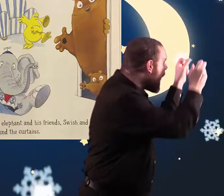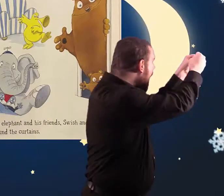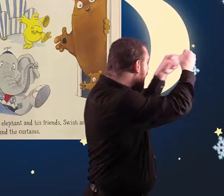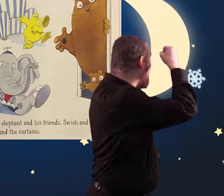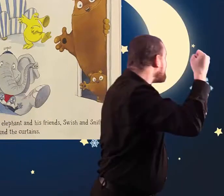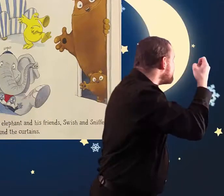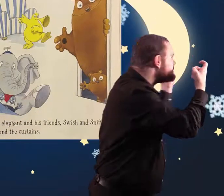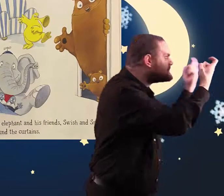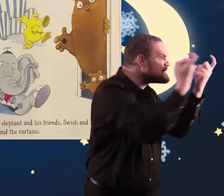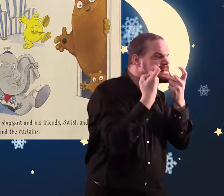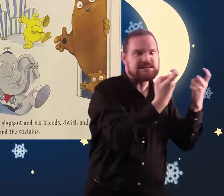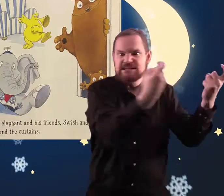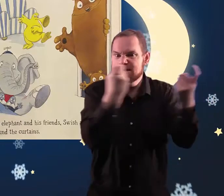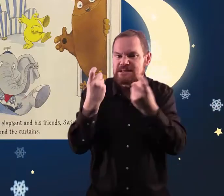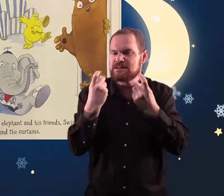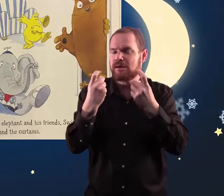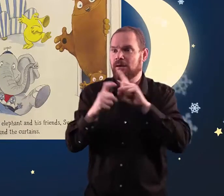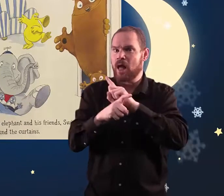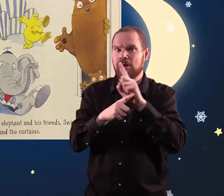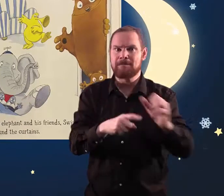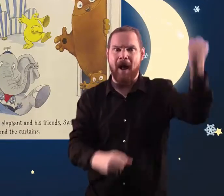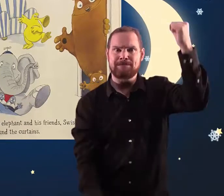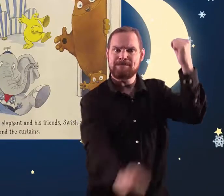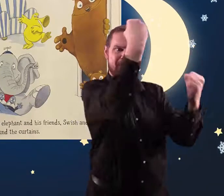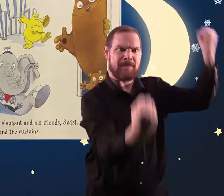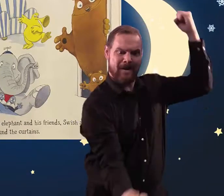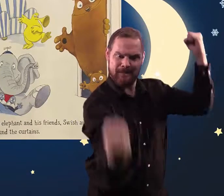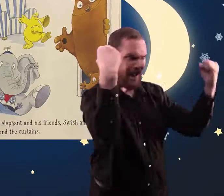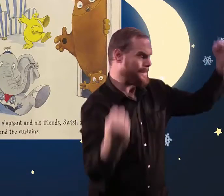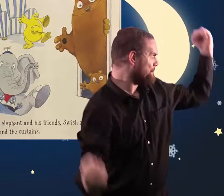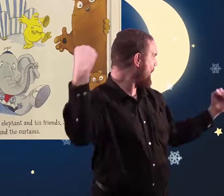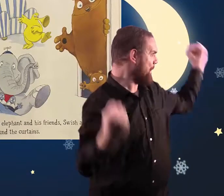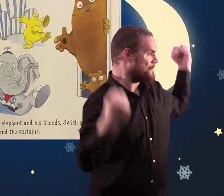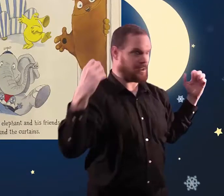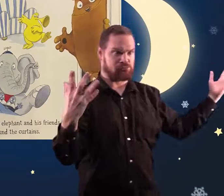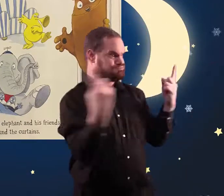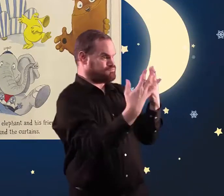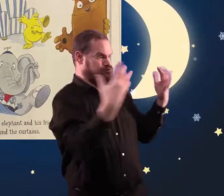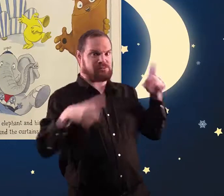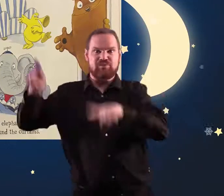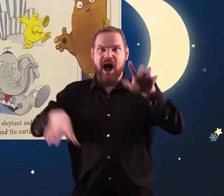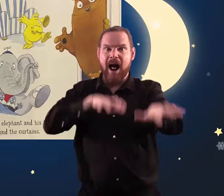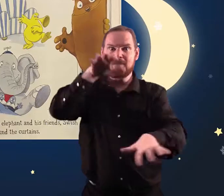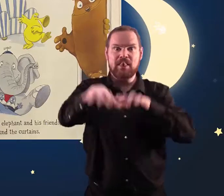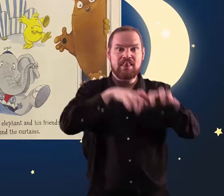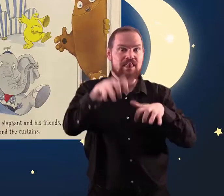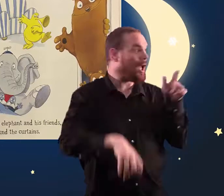right round his wardrobe, opening his toy trunk, his cupboards, his drawers, looking behind curtains and under his chair.